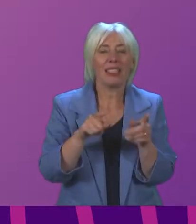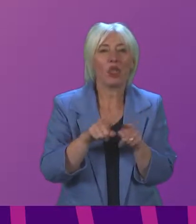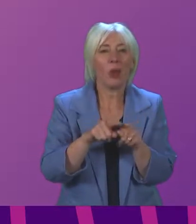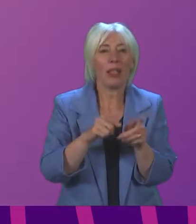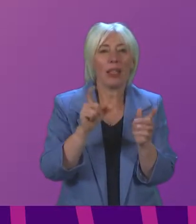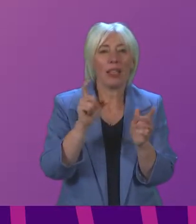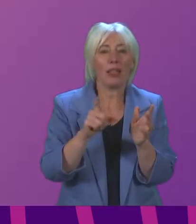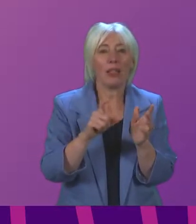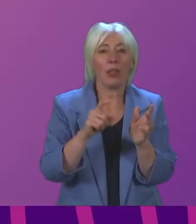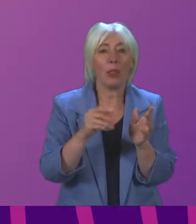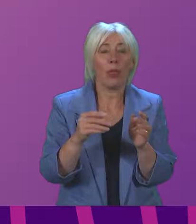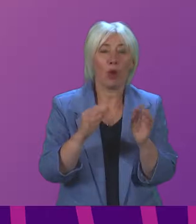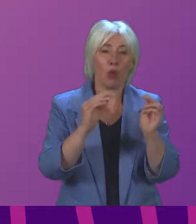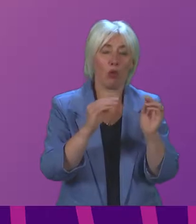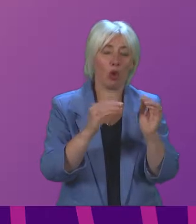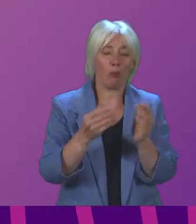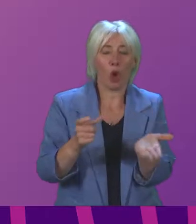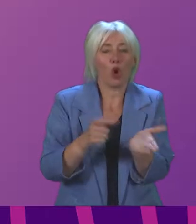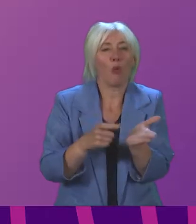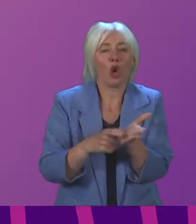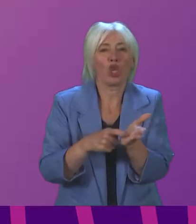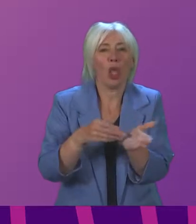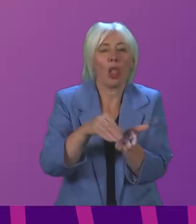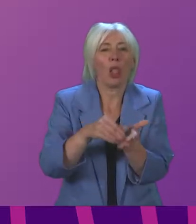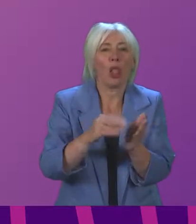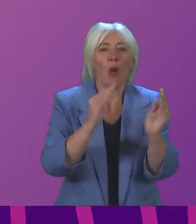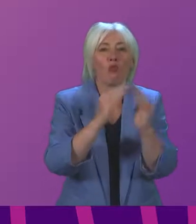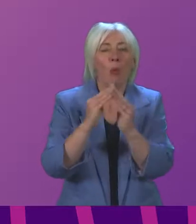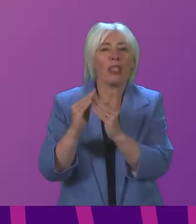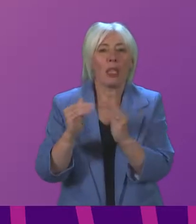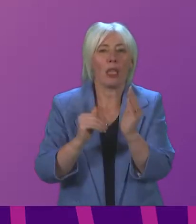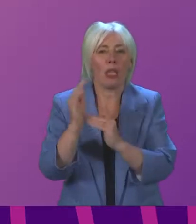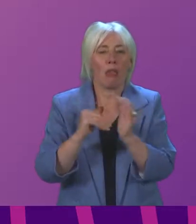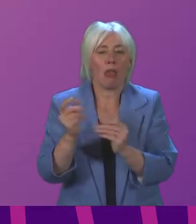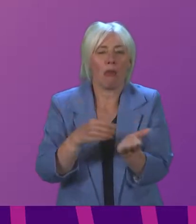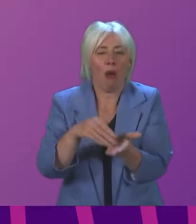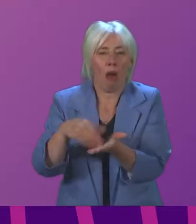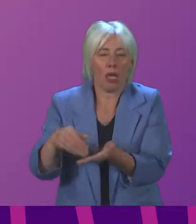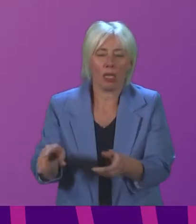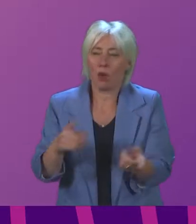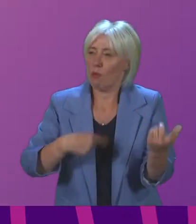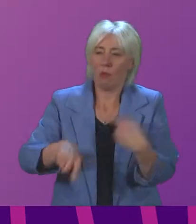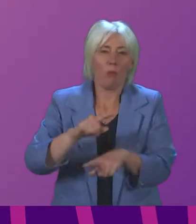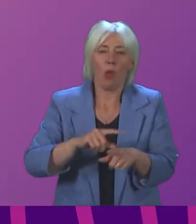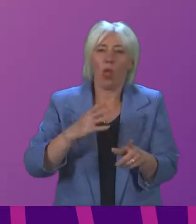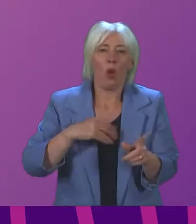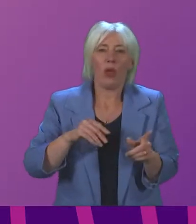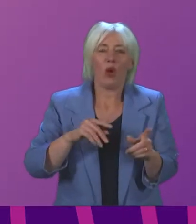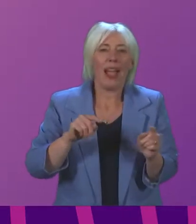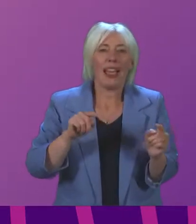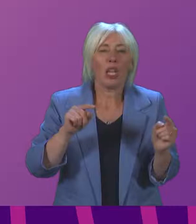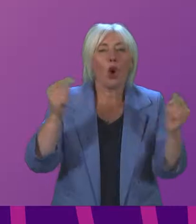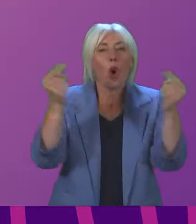reform of the commercial property market. And, of course, it's absolutely essential that Scotland is not at any competitive tax